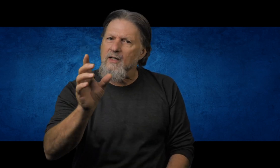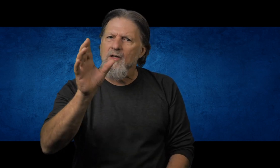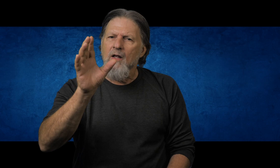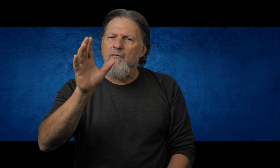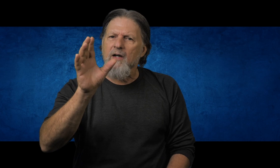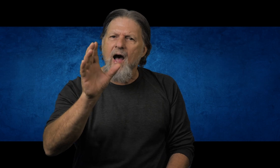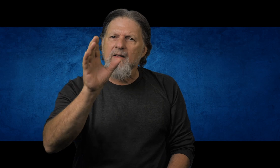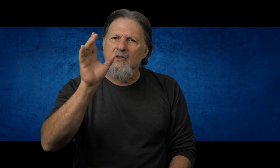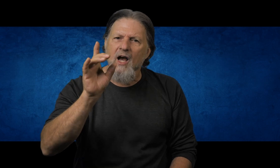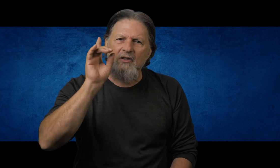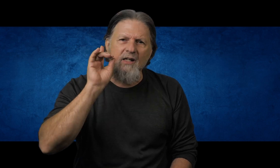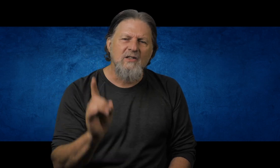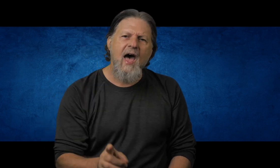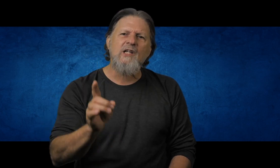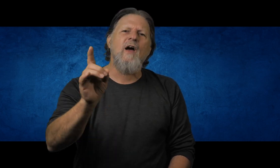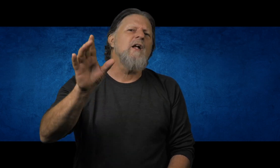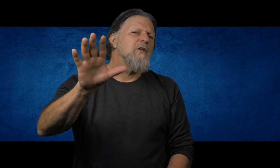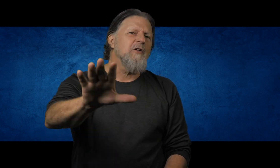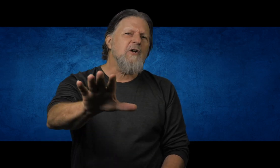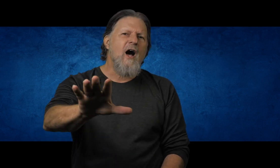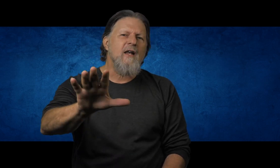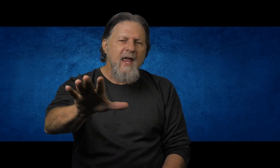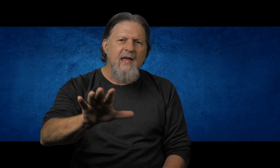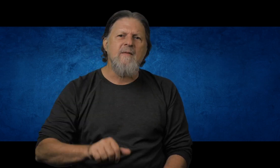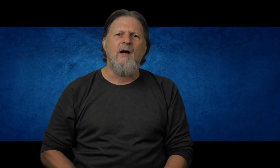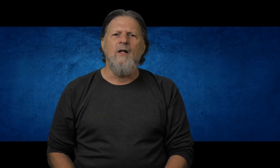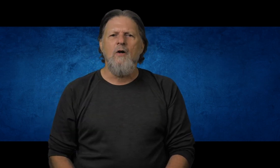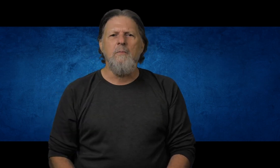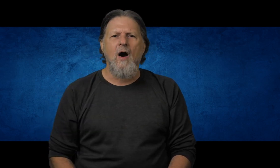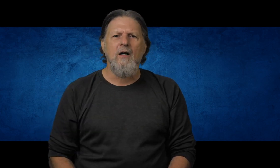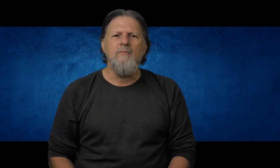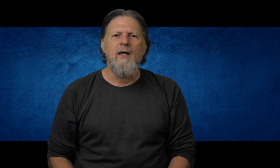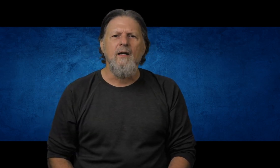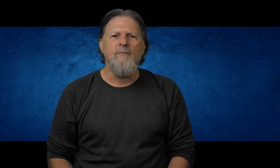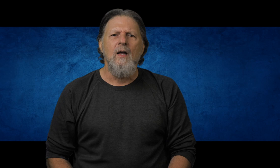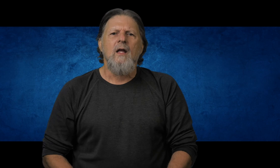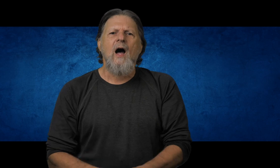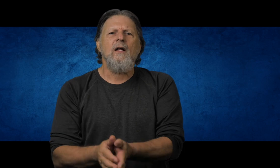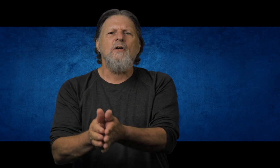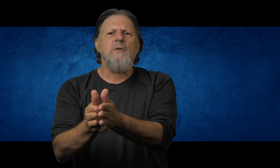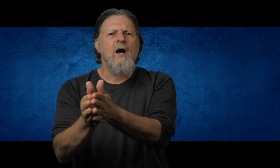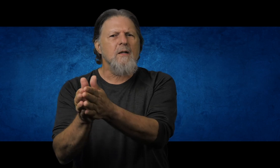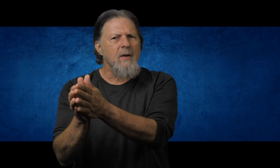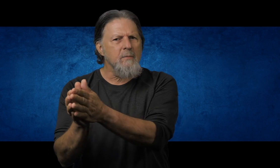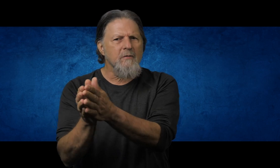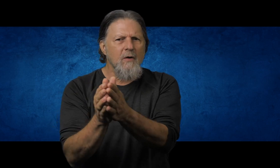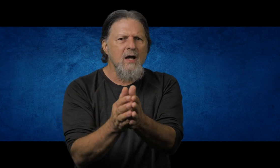this. For God the just is satisfied to look on him who pardoned me. God looks upon the payment of Christ